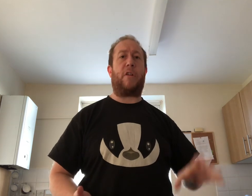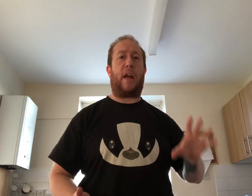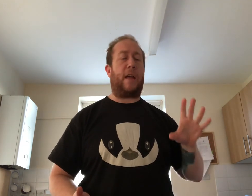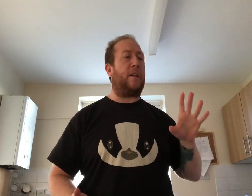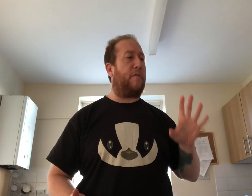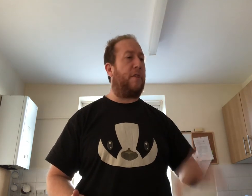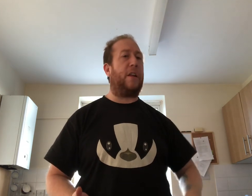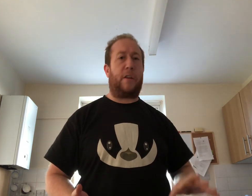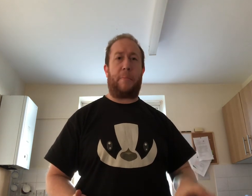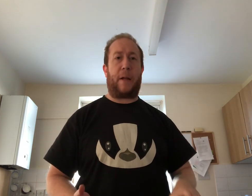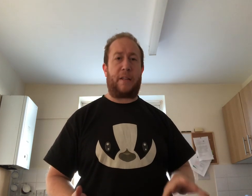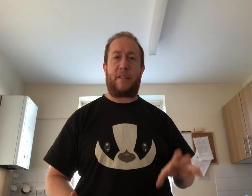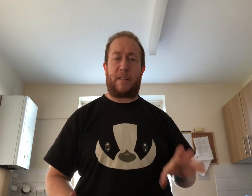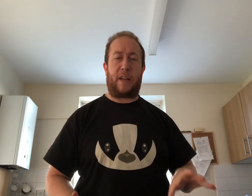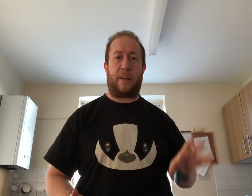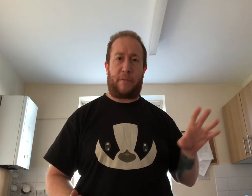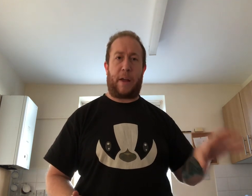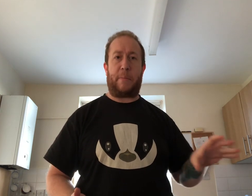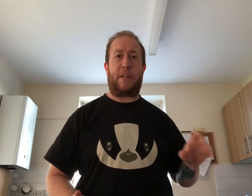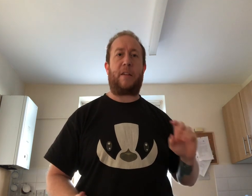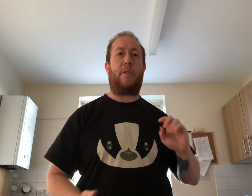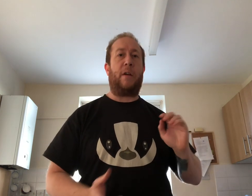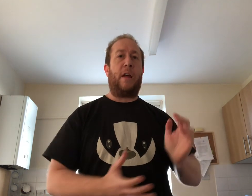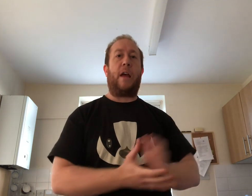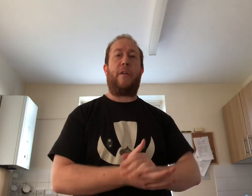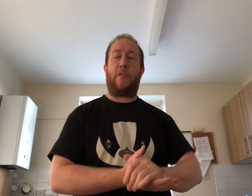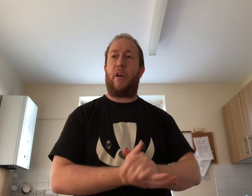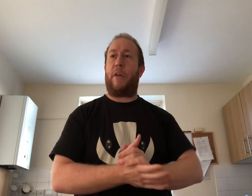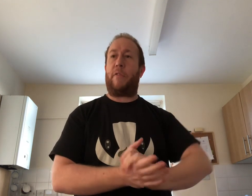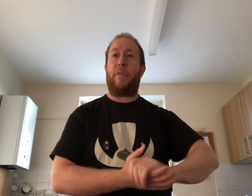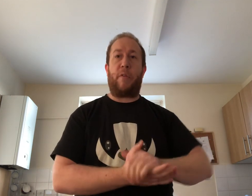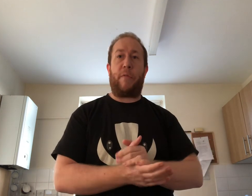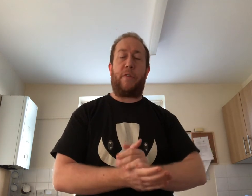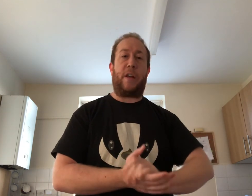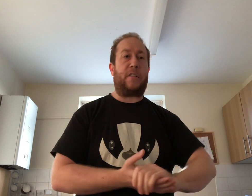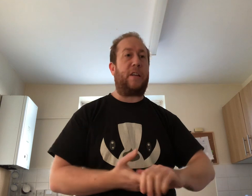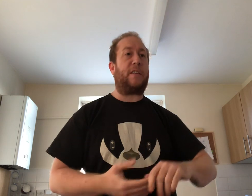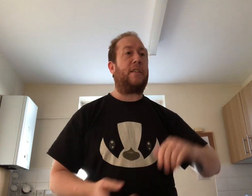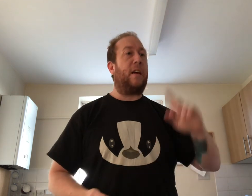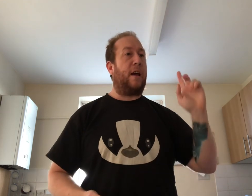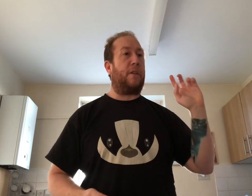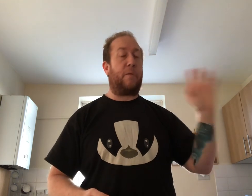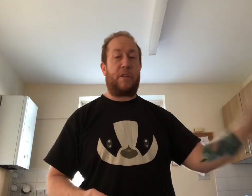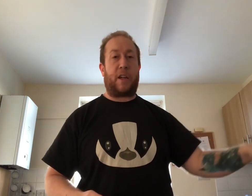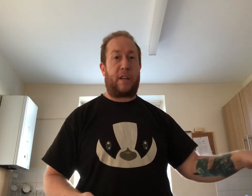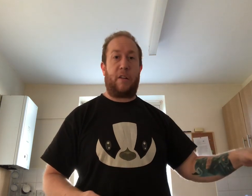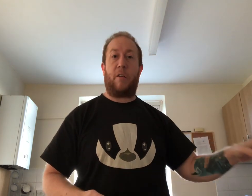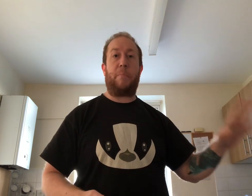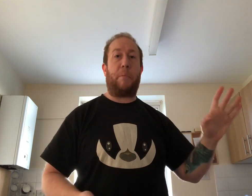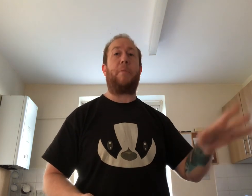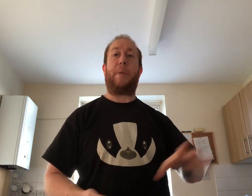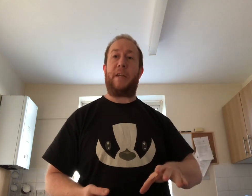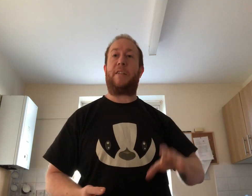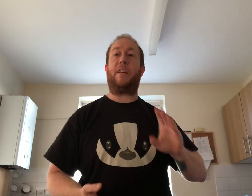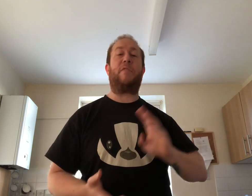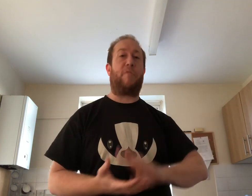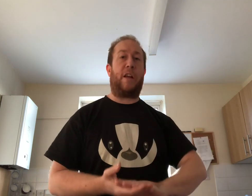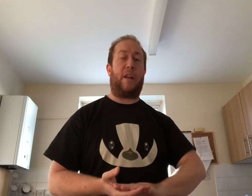and a really good place to take your family so if you're ever in Romford Essex and you want to take a look Mod Pizza is really